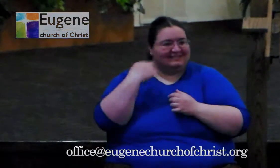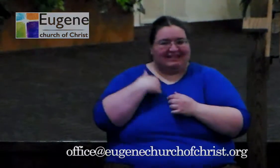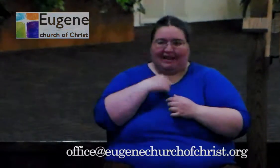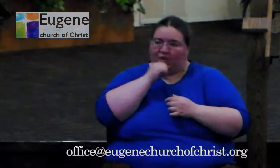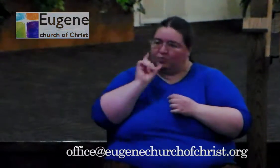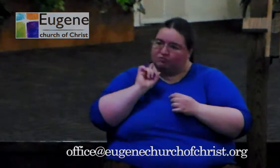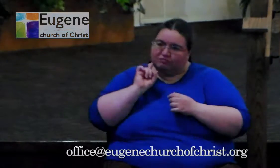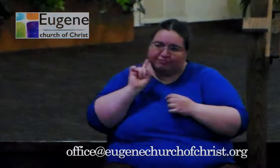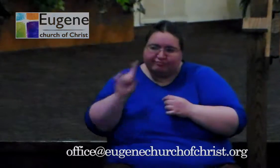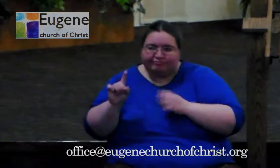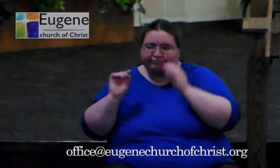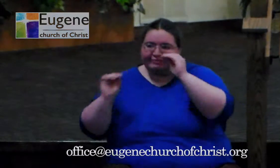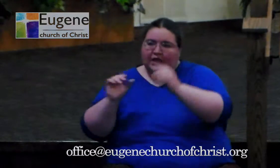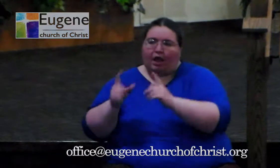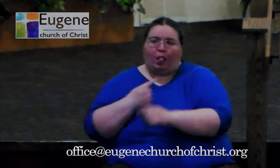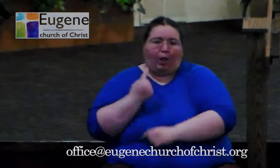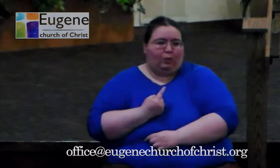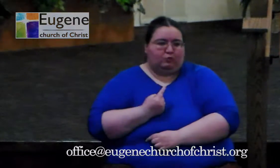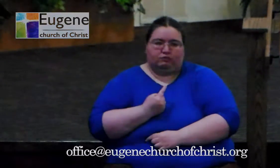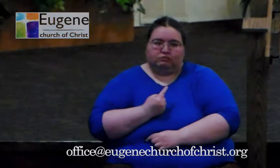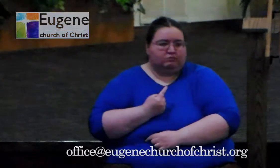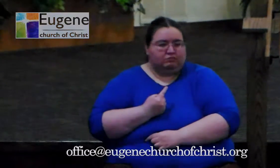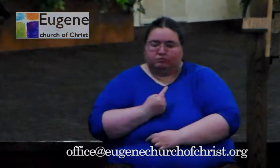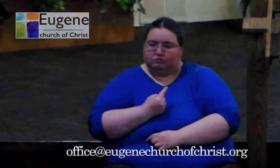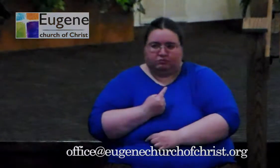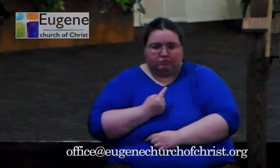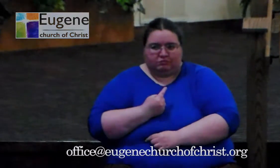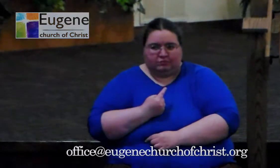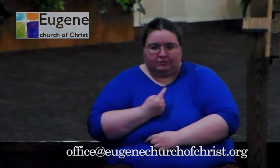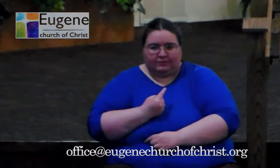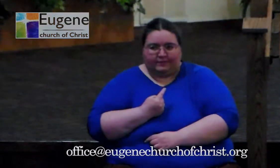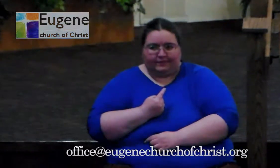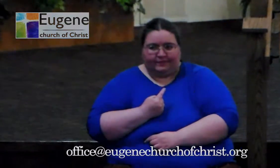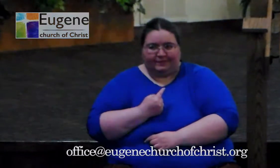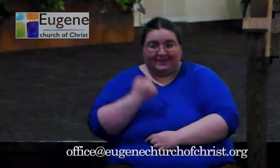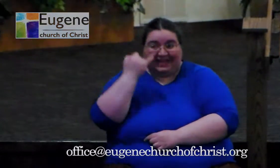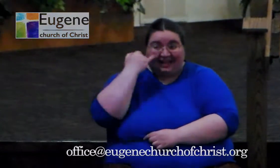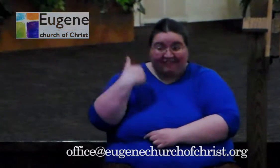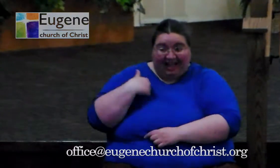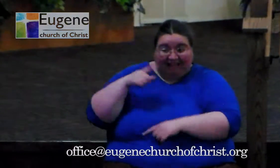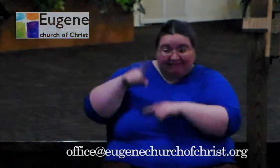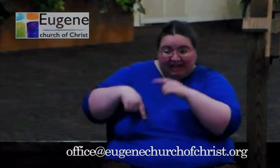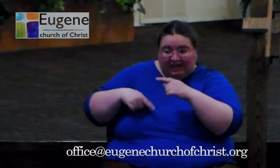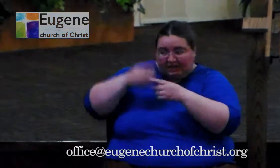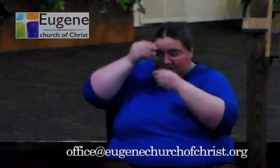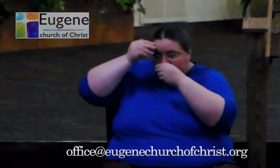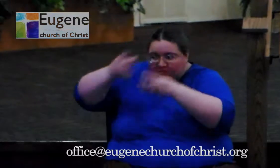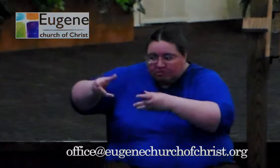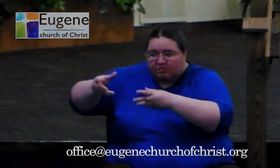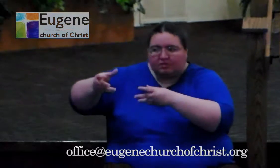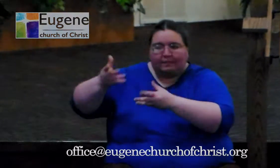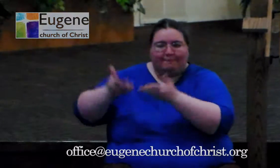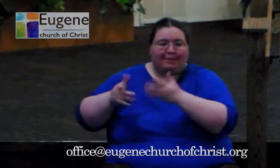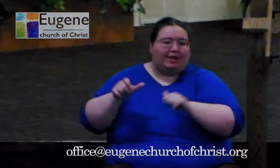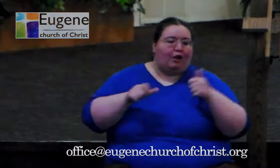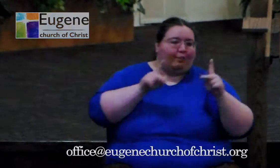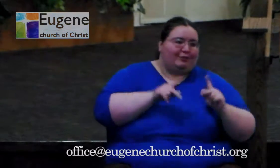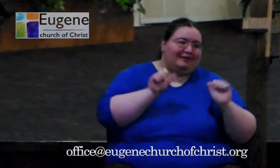together. Because hopefully if I can't get through to them, someone else has taken this personally enough that maybe they can.